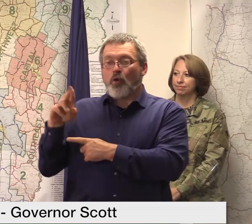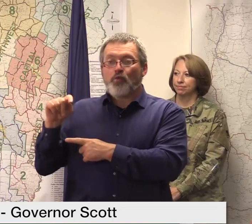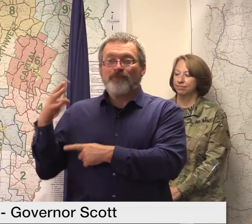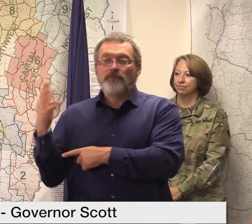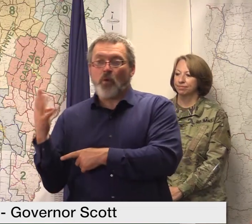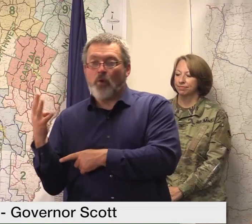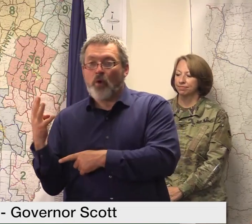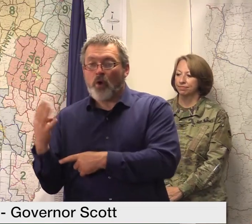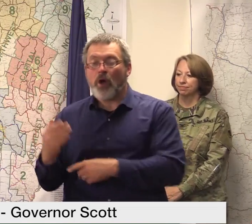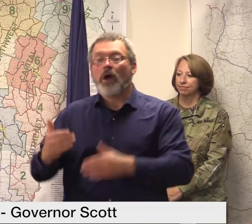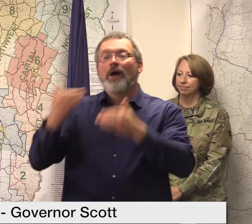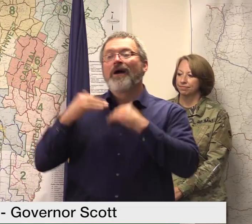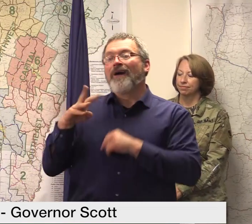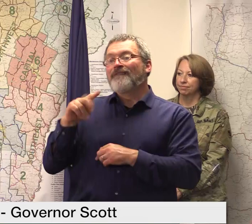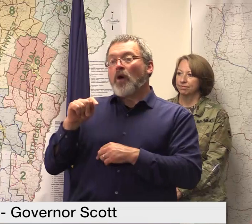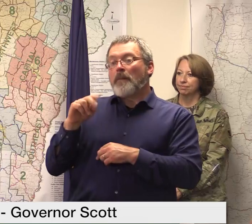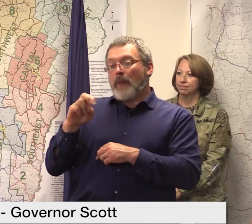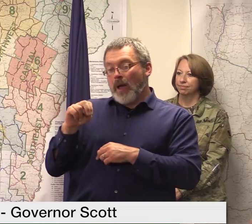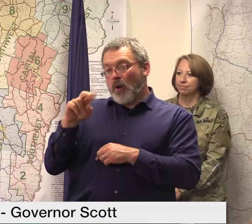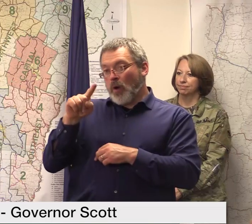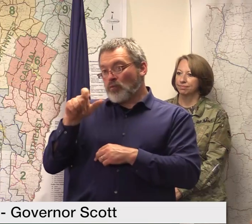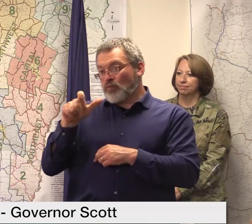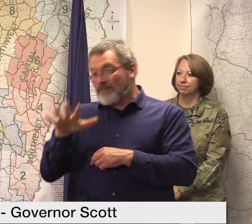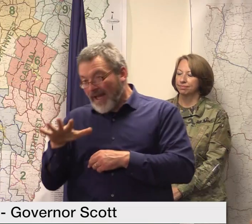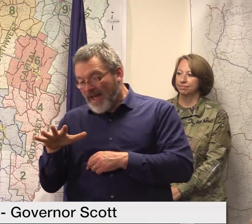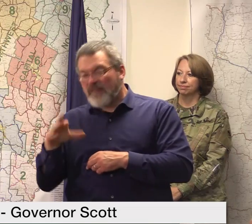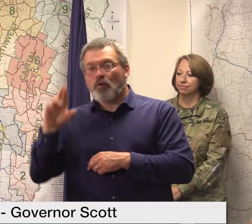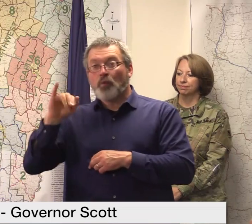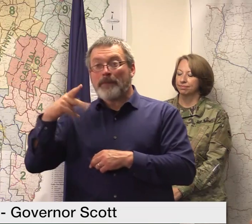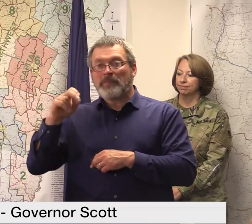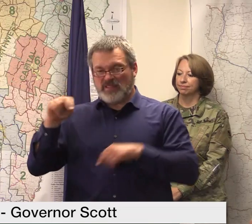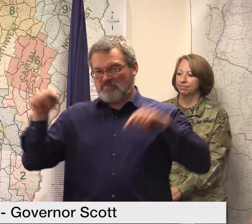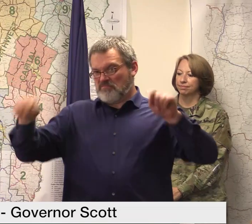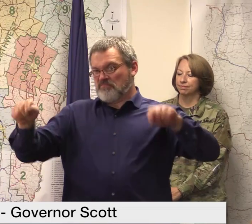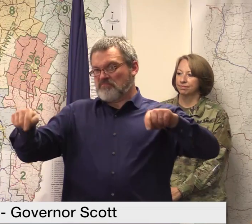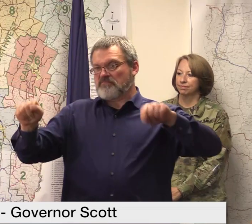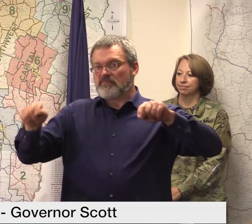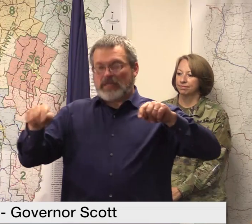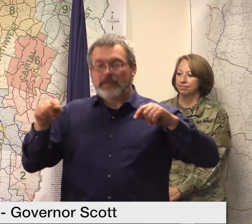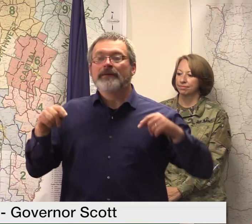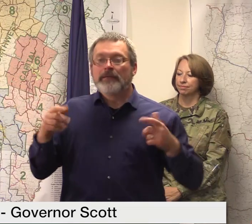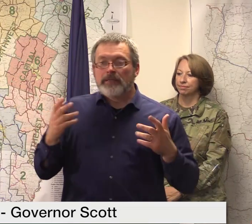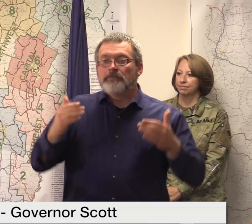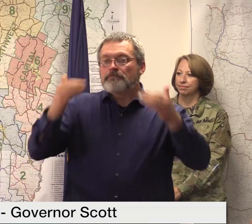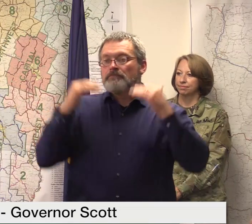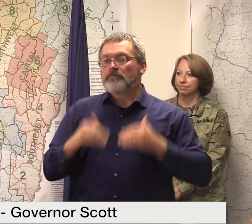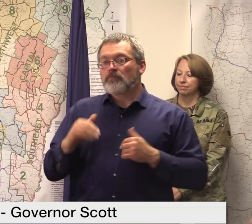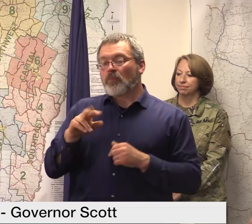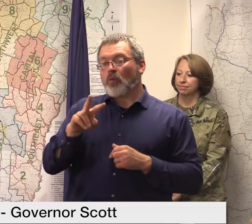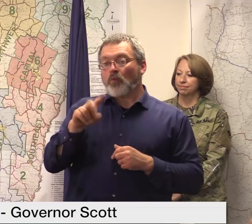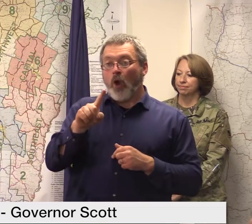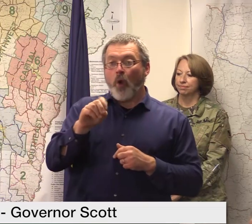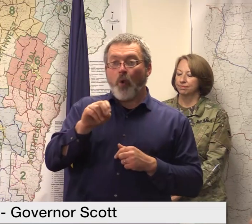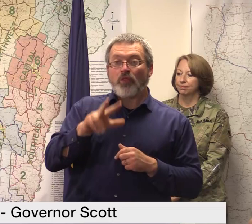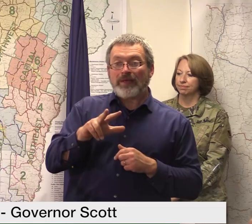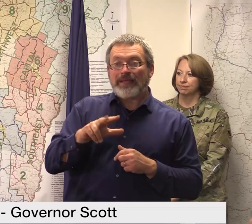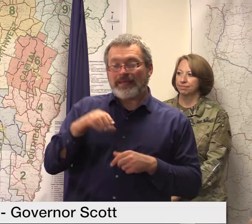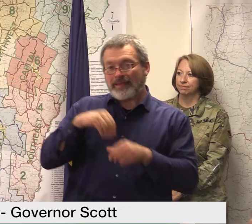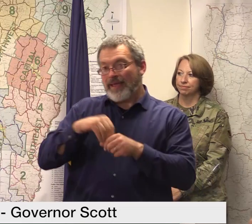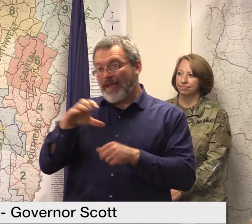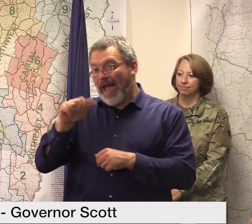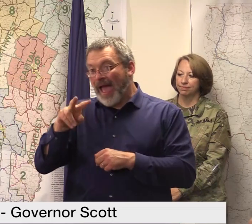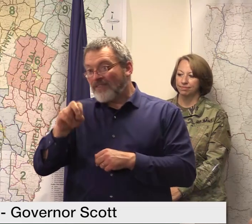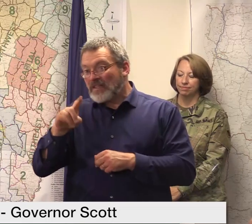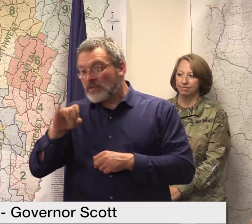ripton uh two locations on vermont 25 in ripton vermont 103 in cavendish vermont 107 in